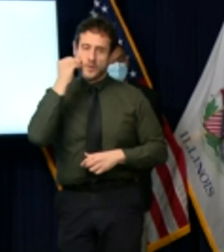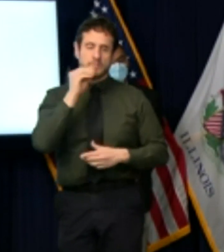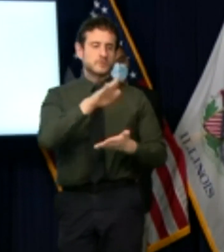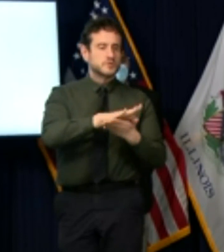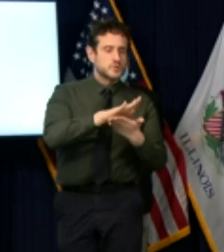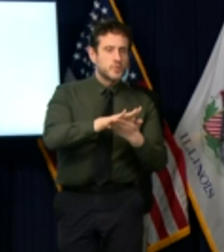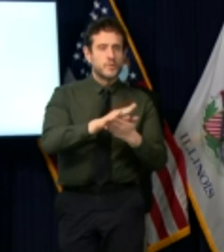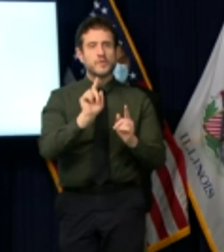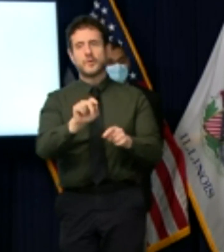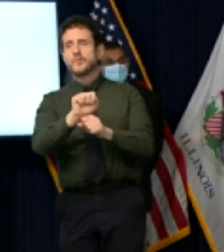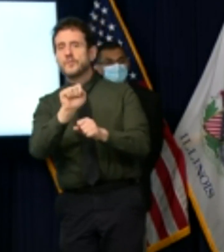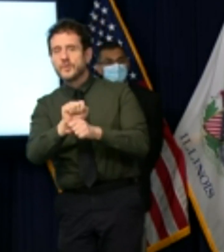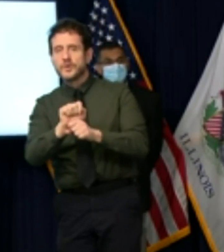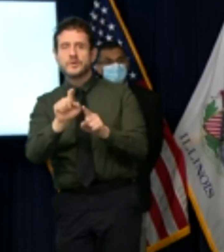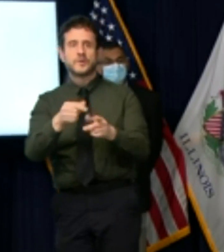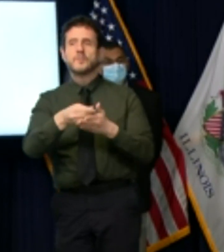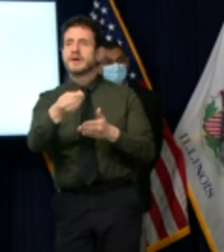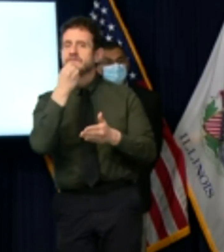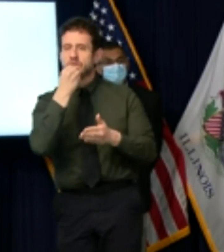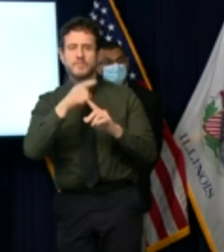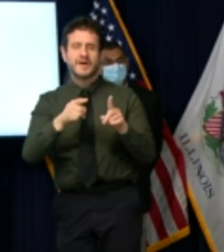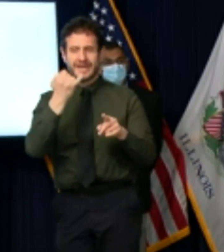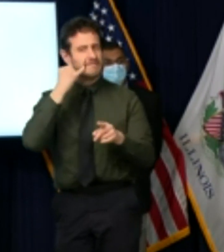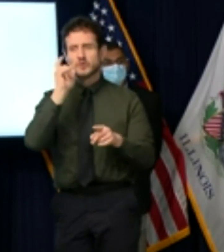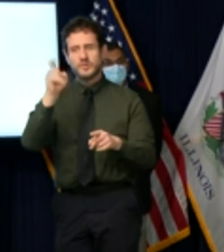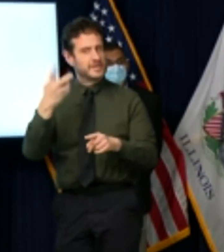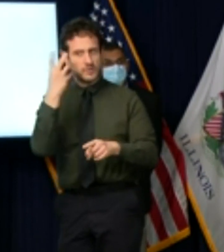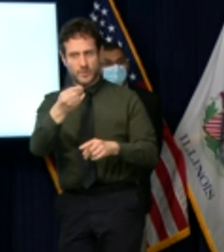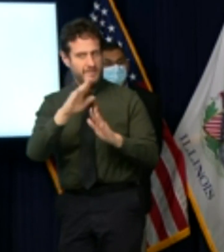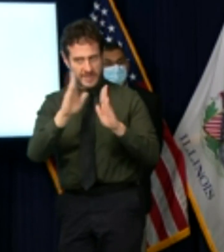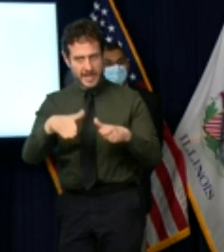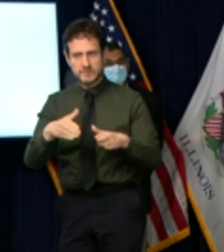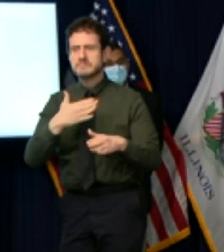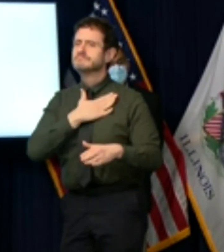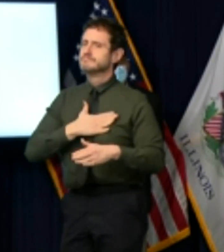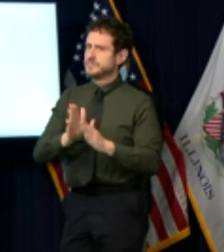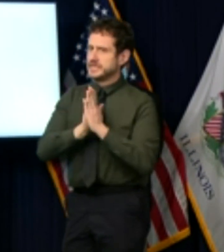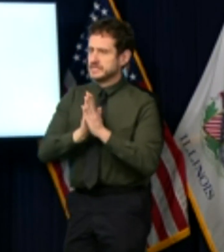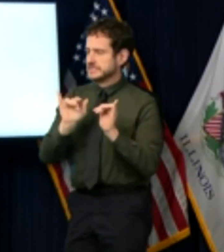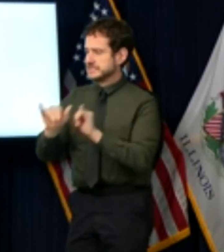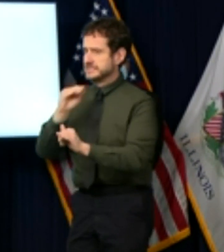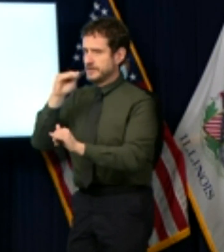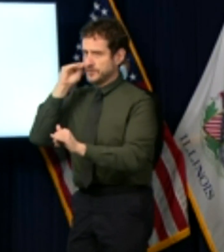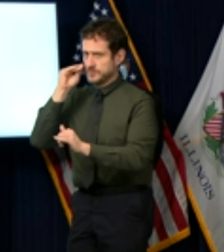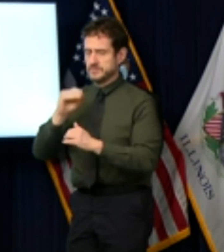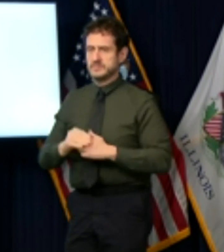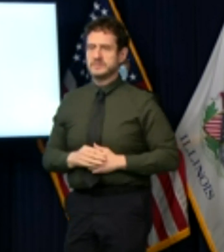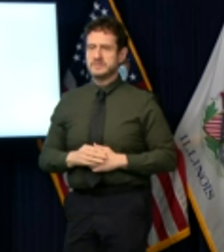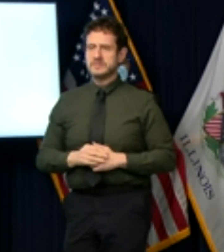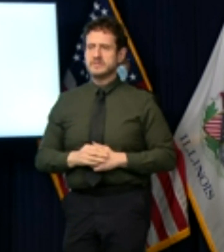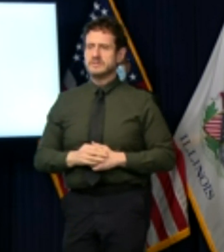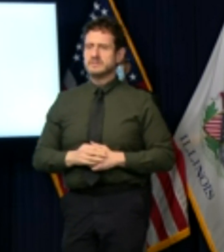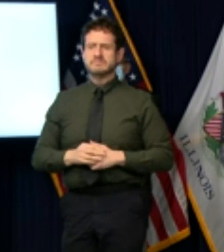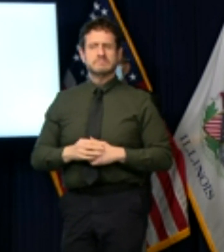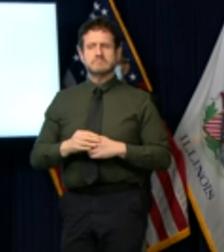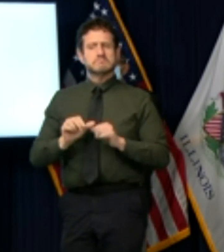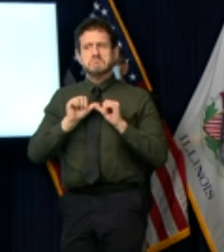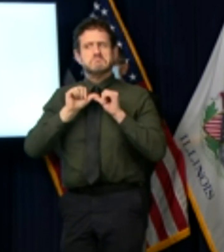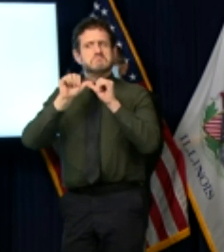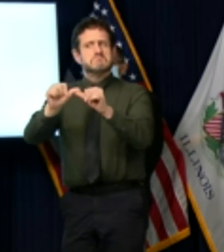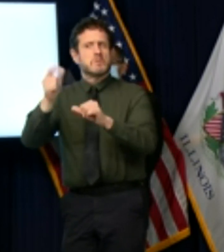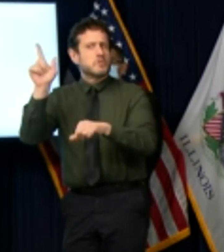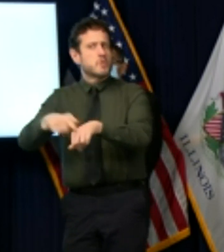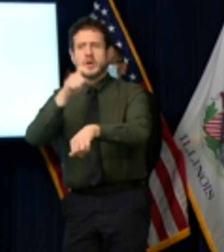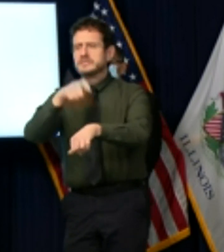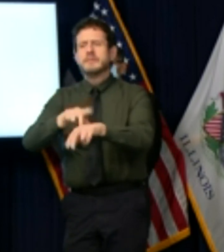we're asking everyone to stay home as much as you can this is a temporary thing that we can do to reduce the